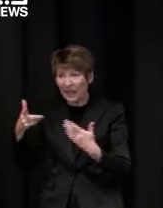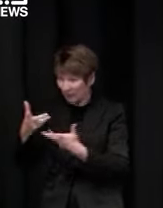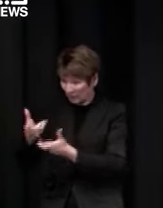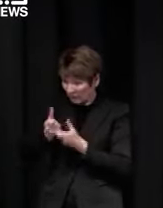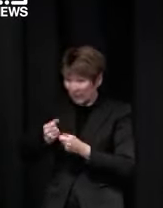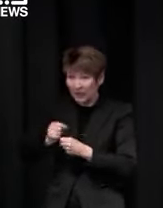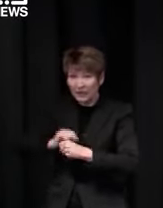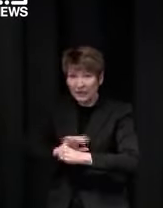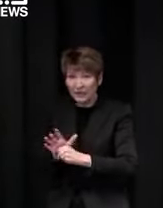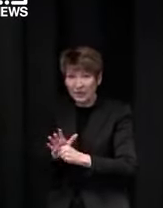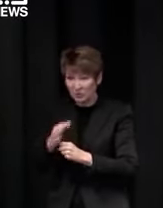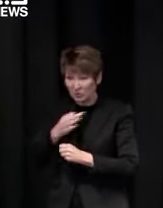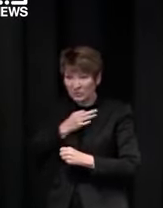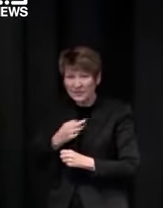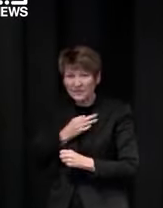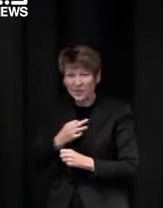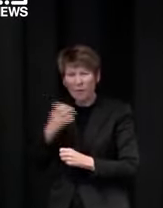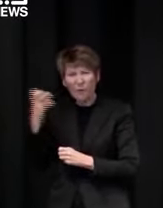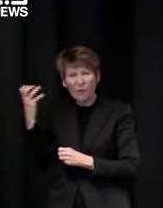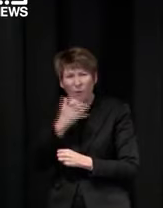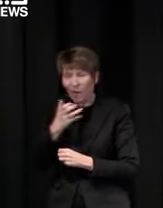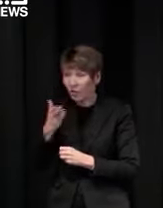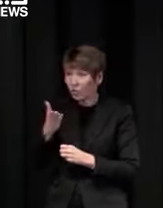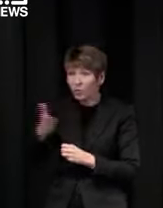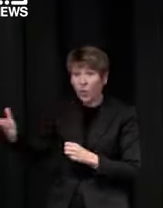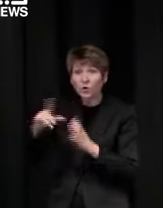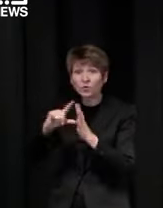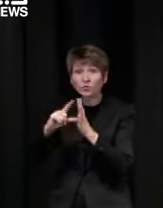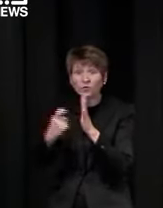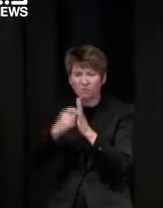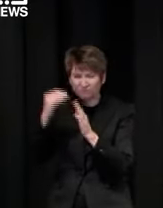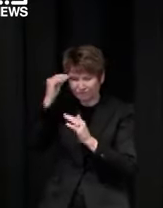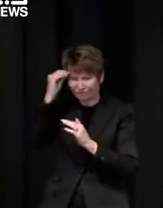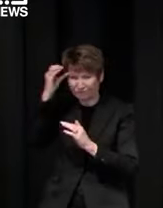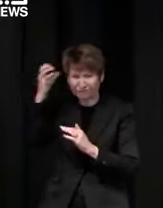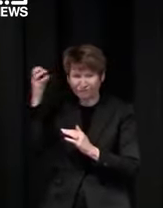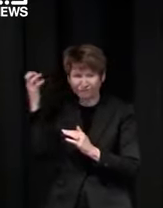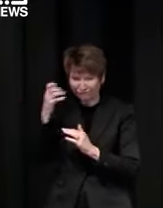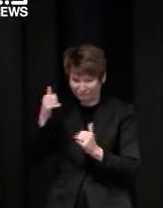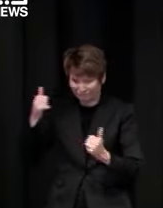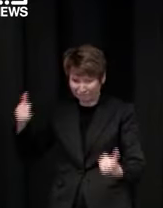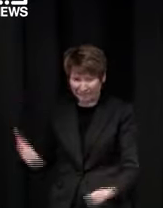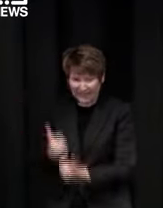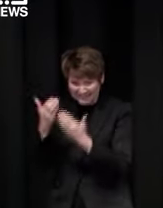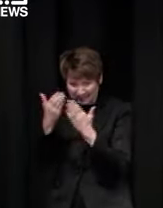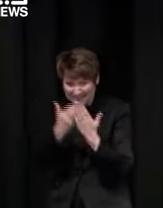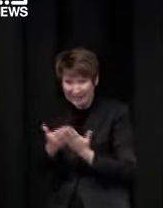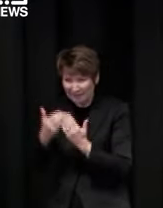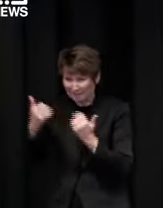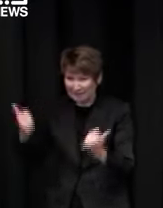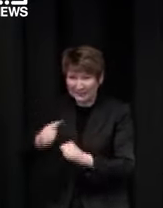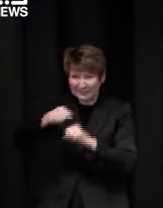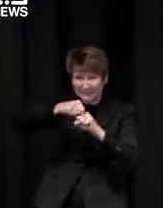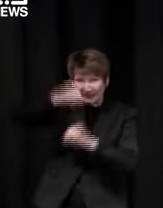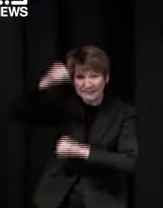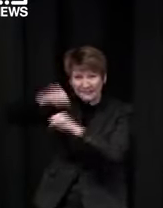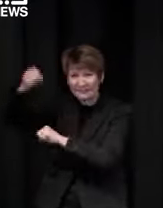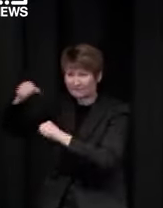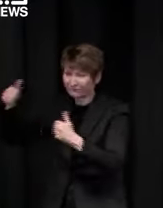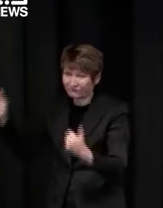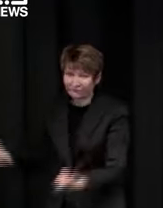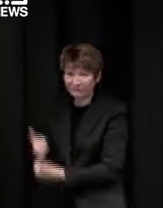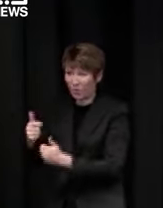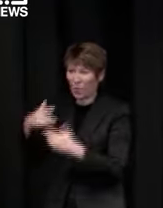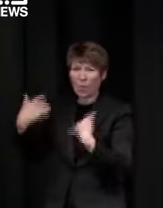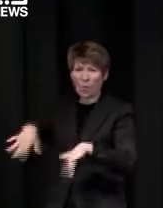produce one in five minutes either like these are highly highly skilled people so there's always limits on that but they'll be so it's not about